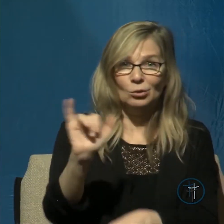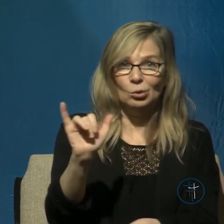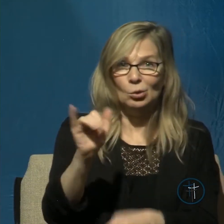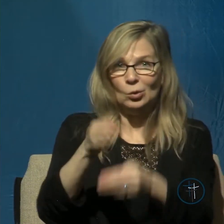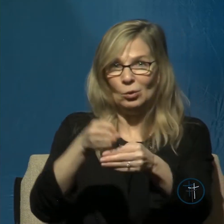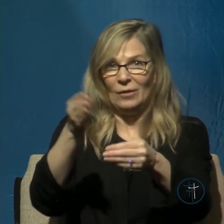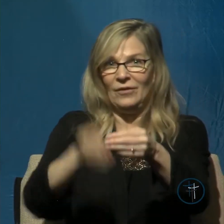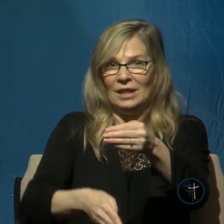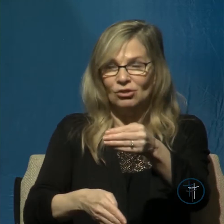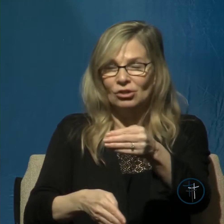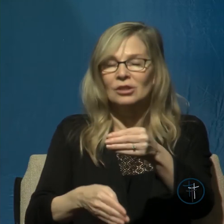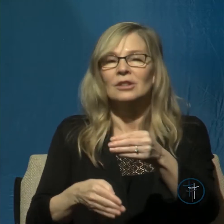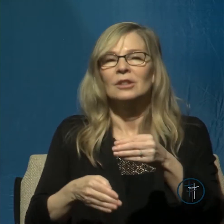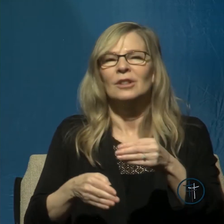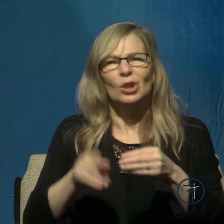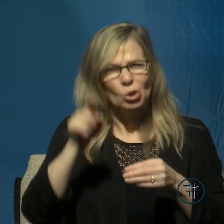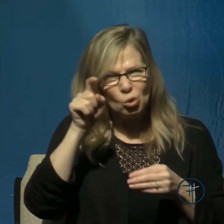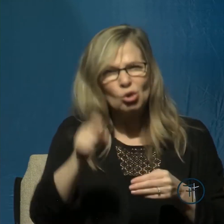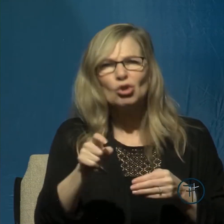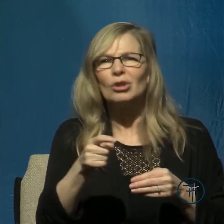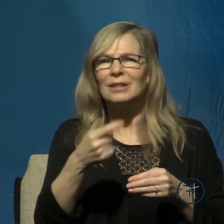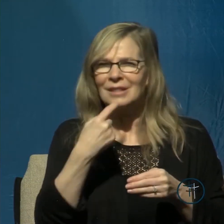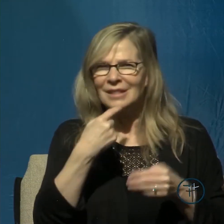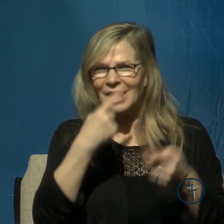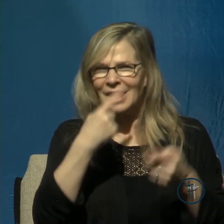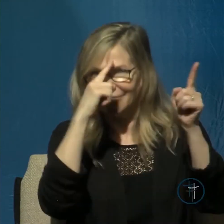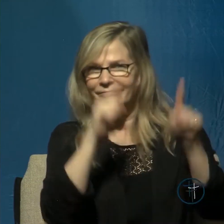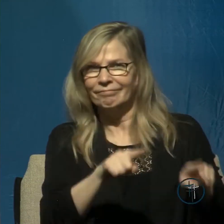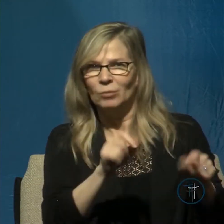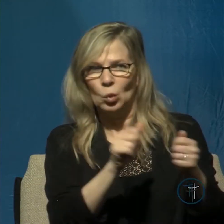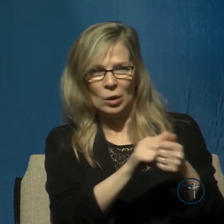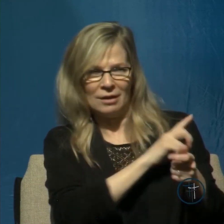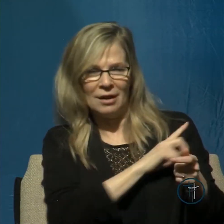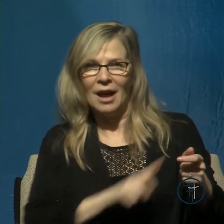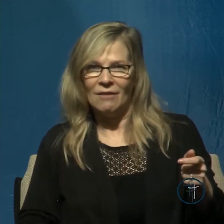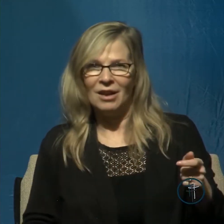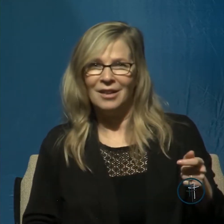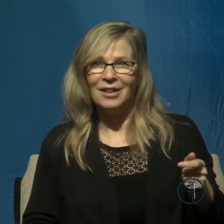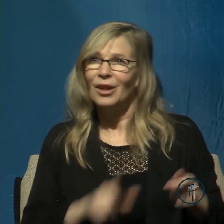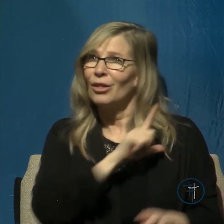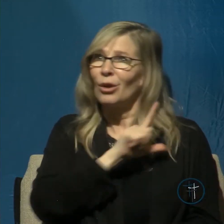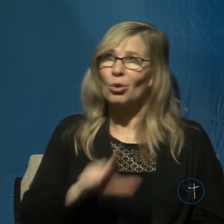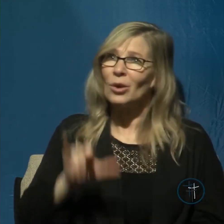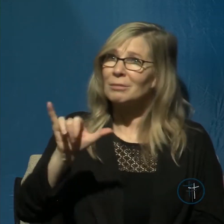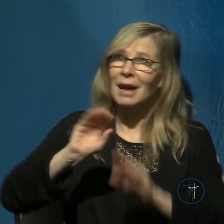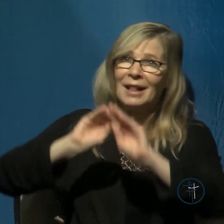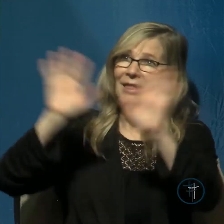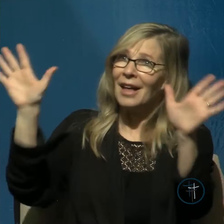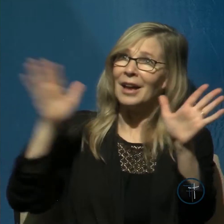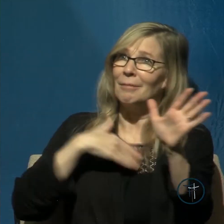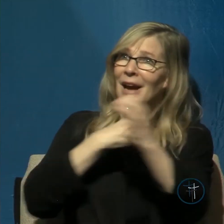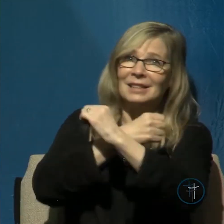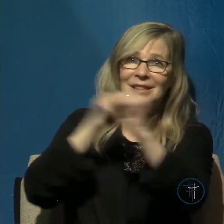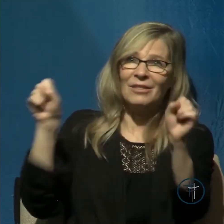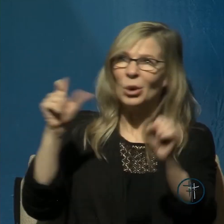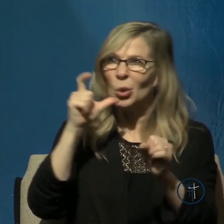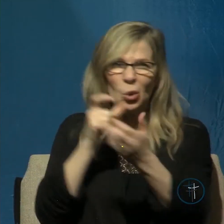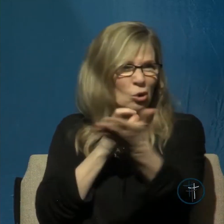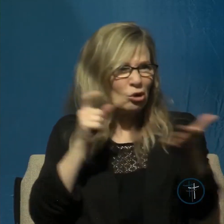should be able to say with David, the Lord is my light and my salvation. Whom shall I fear? The Lord is the defense of my life. Whom shall I dread?